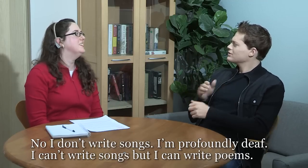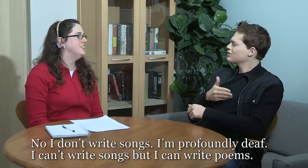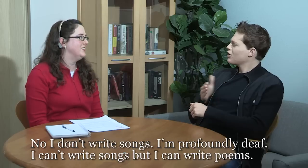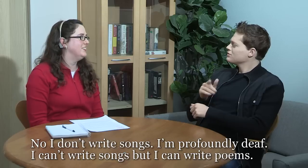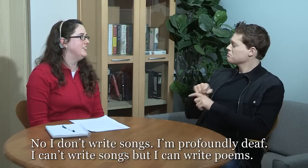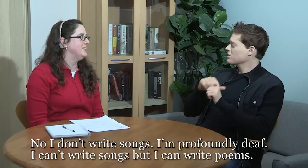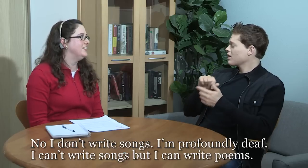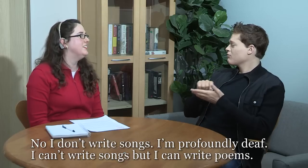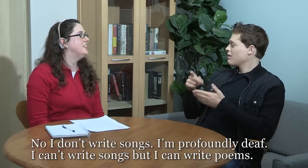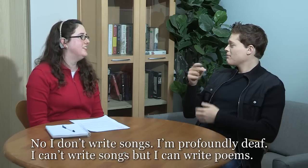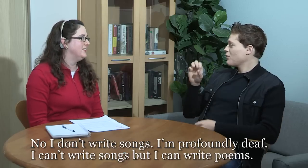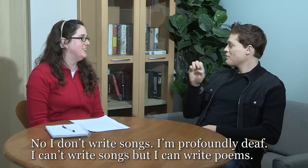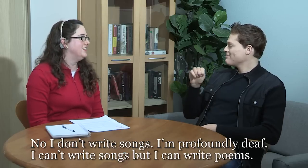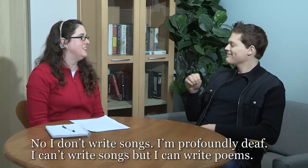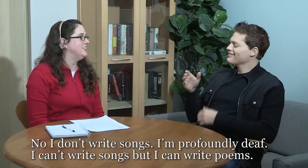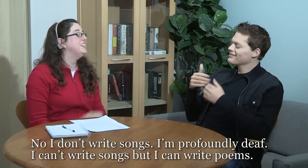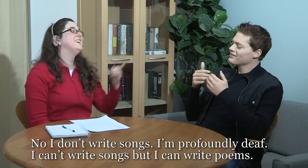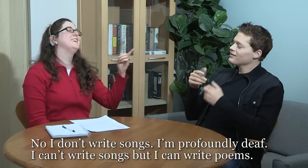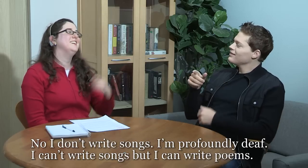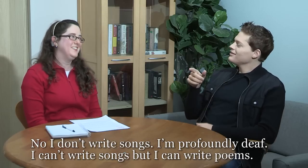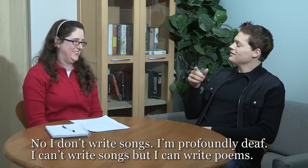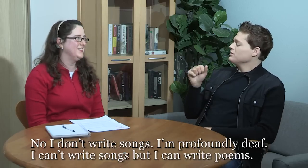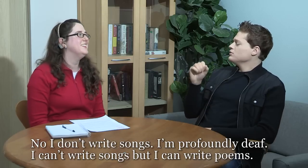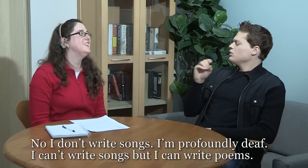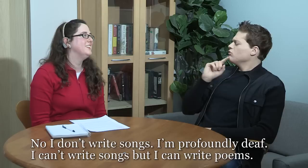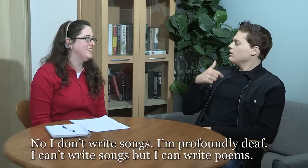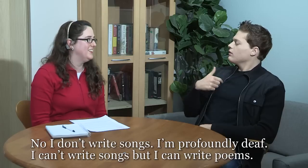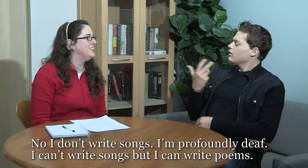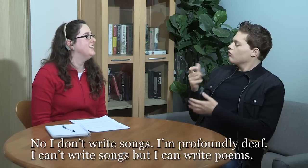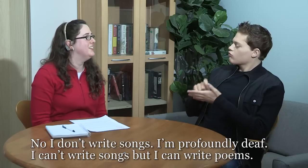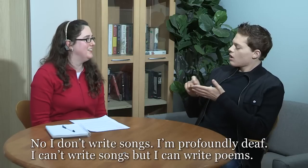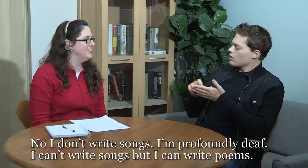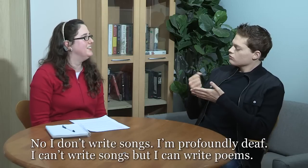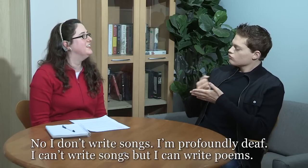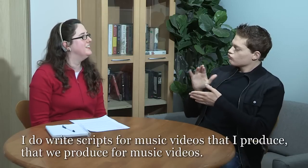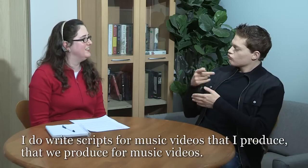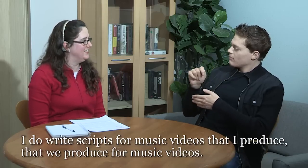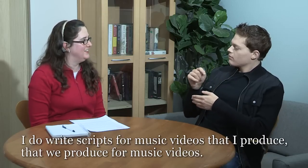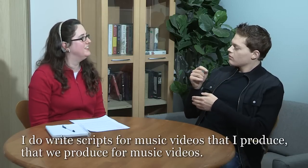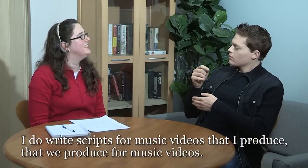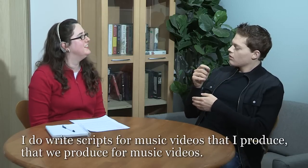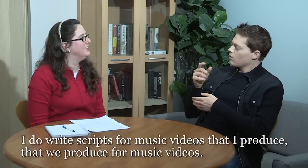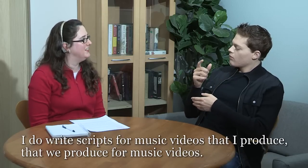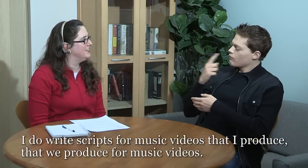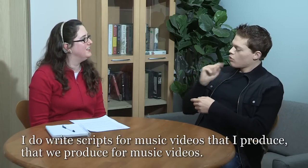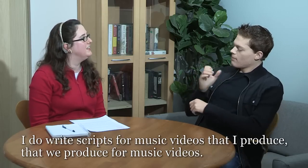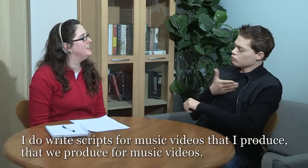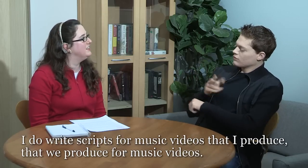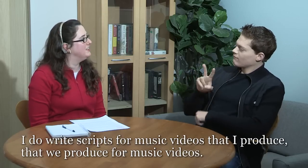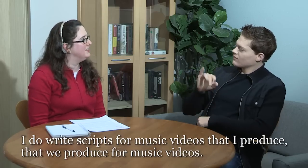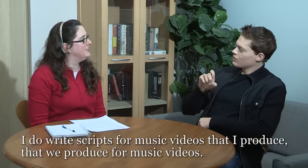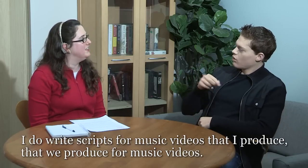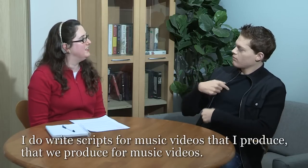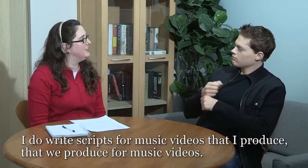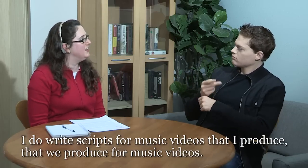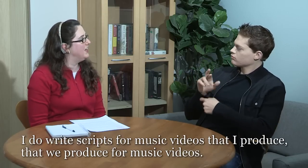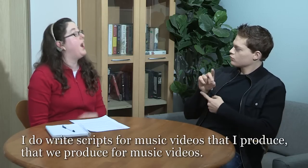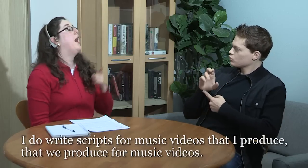How can I write songs? But I can write poems. But, you know, I write the script for the music video.